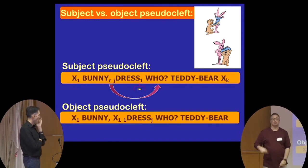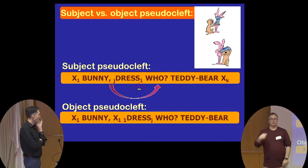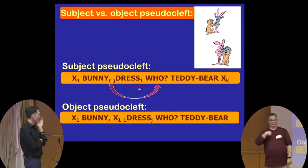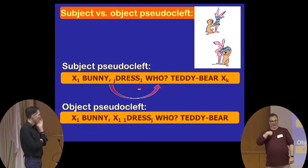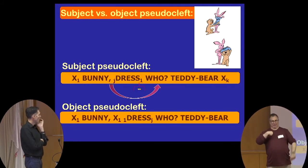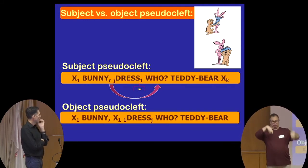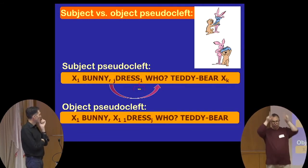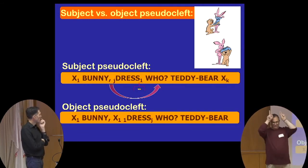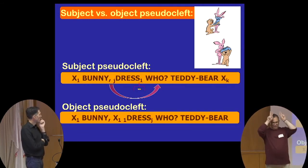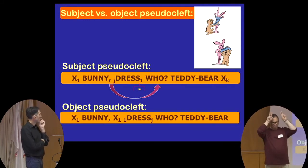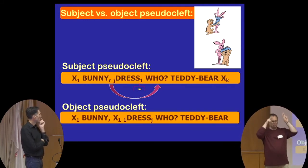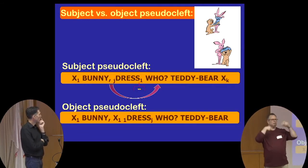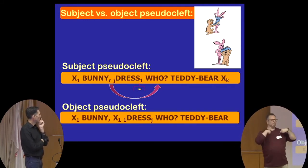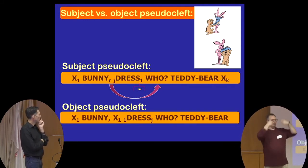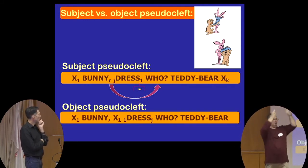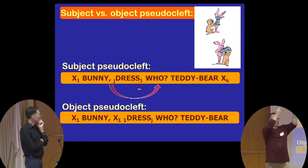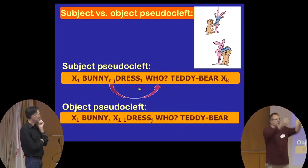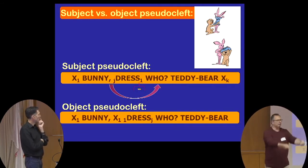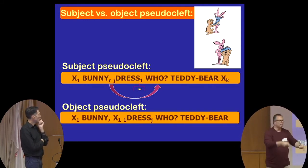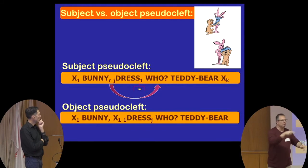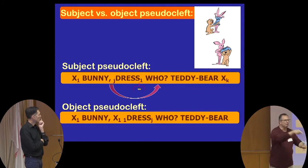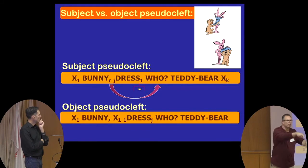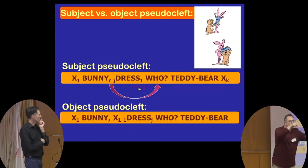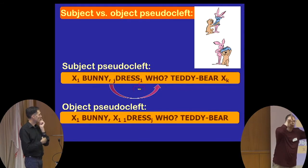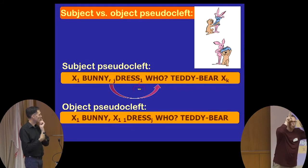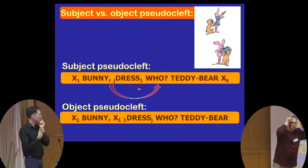I bunny. I bunny. Who?